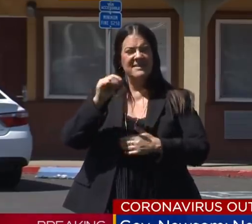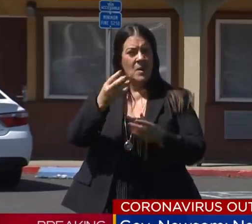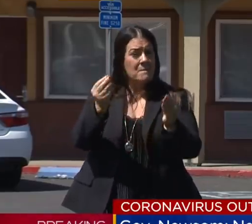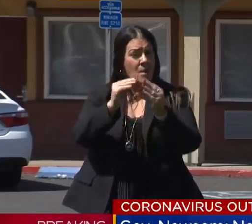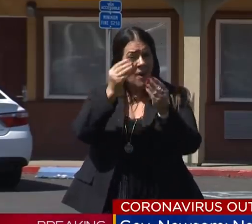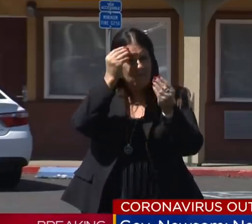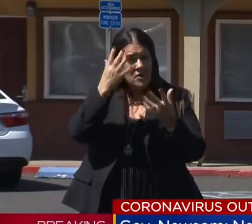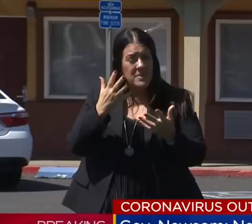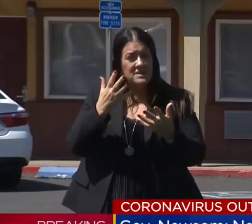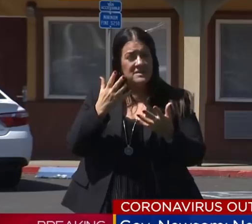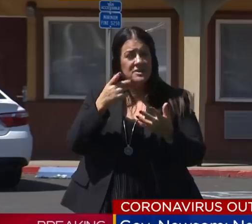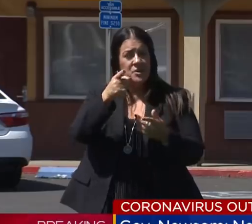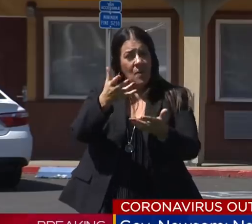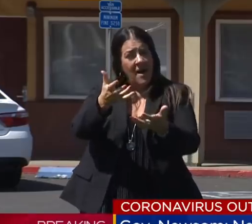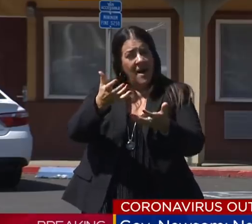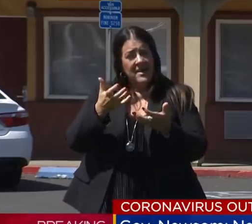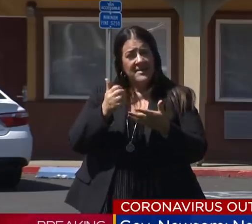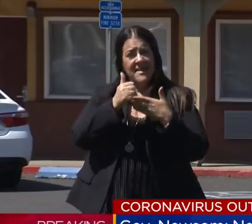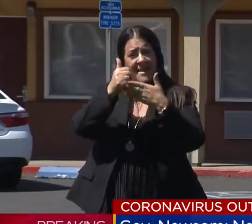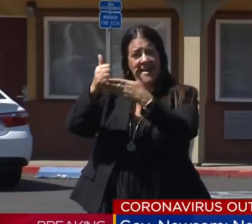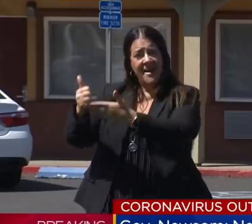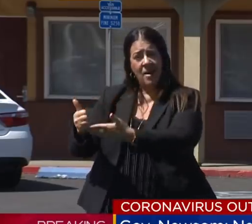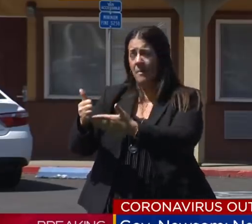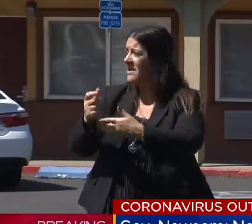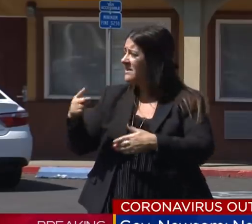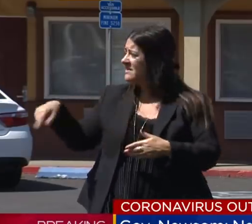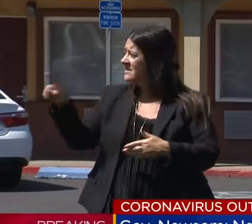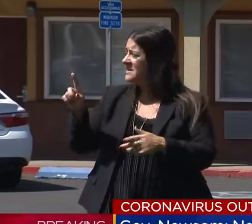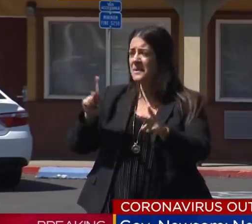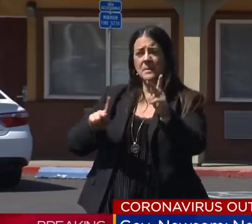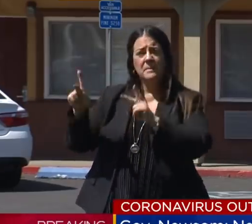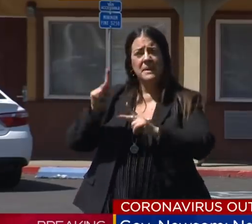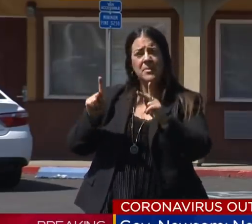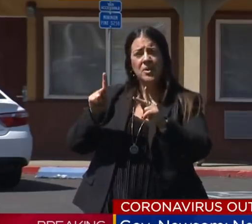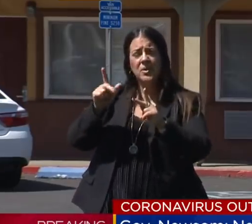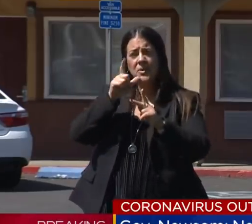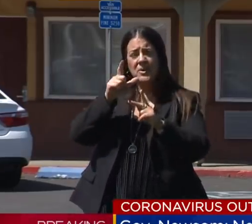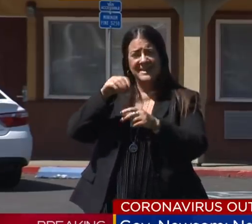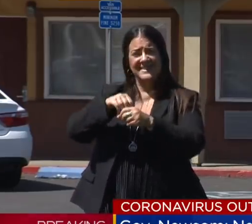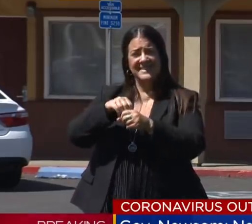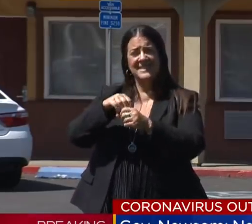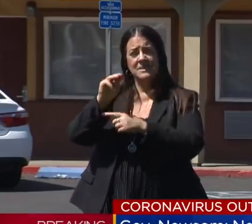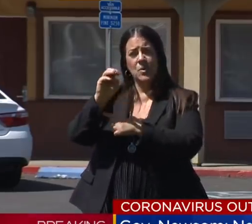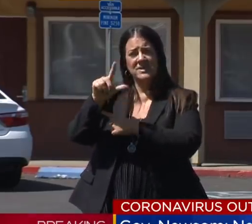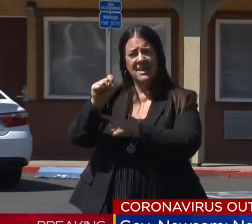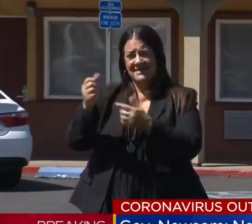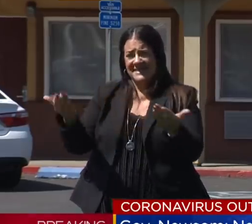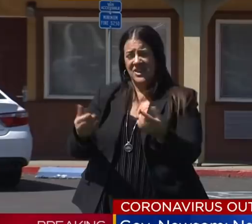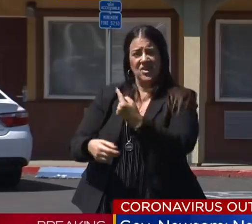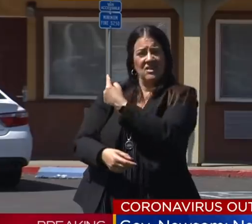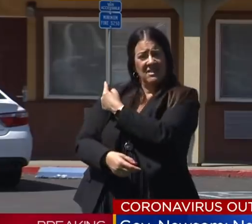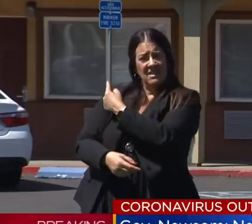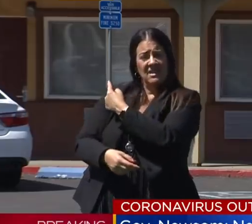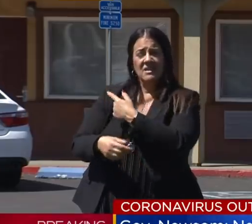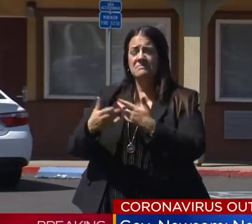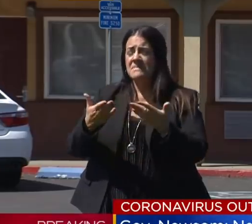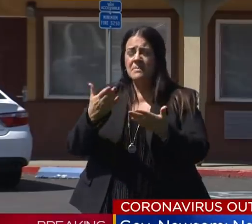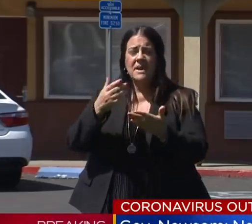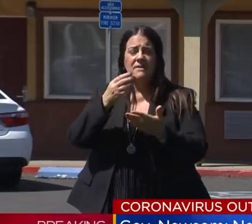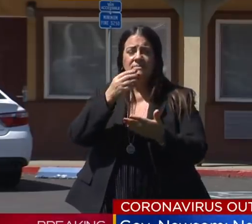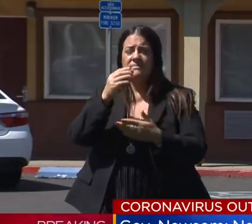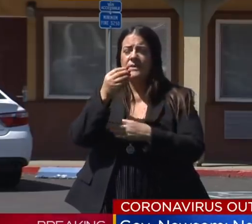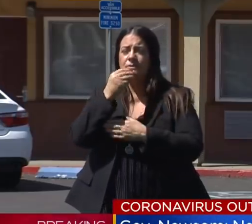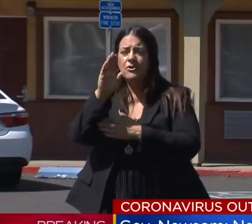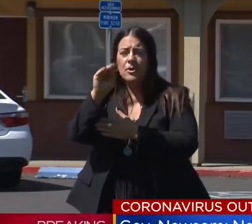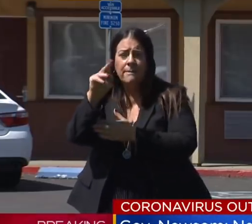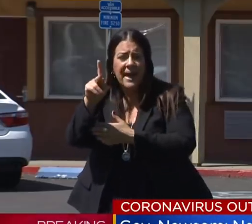If you want to help folks like the folks that are now housed behind me for individuals, for shelters, food banks,